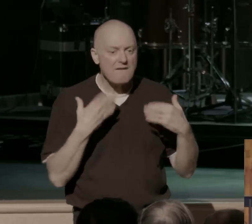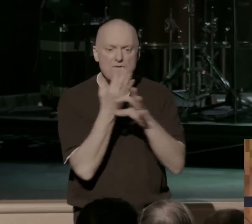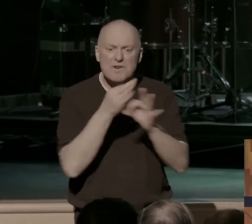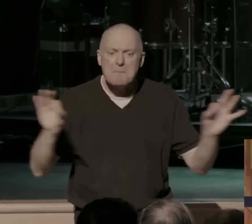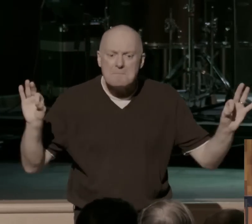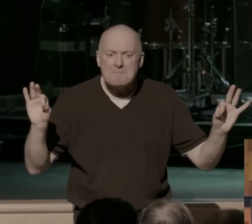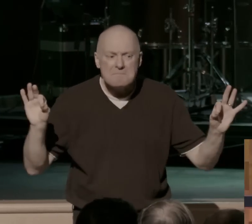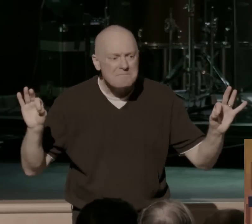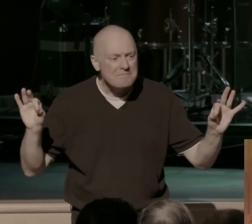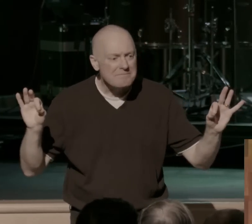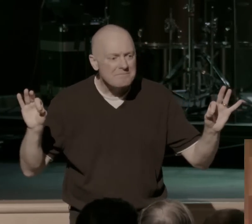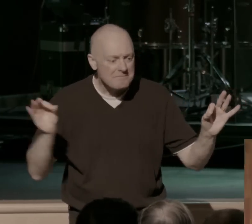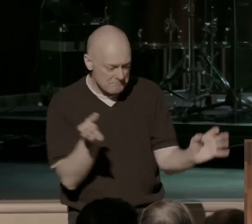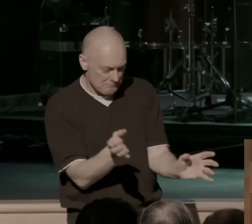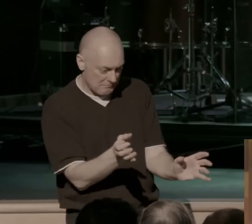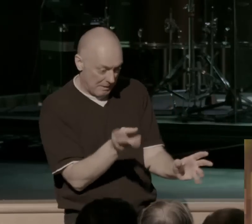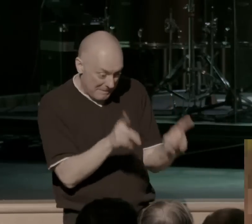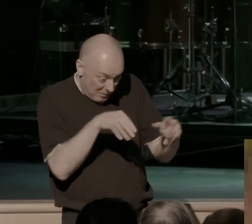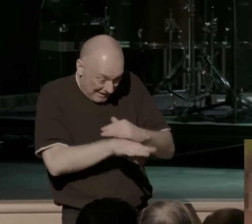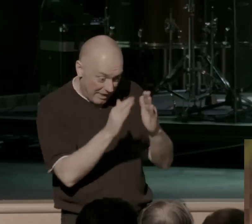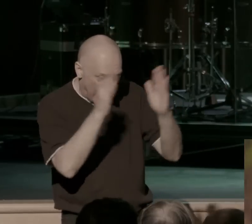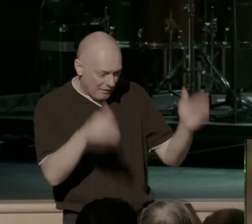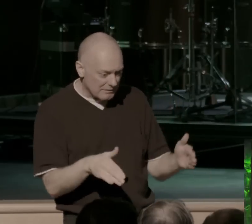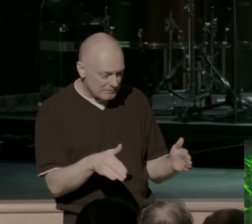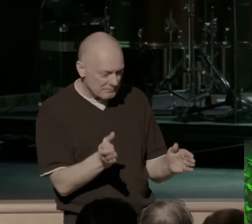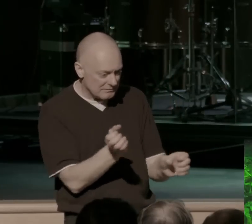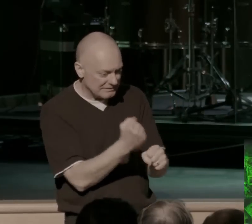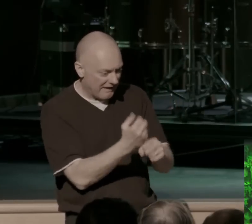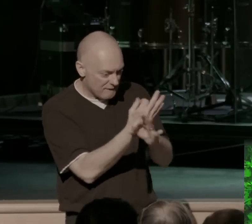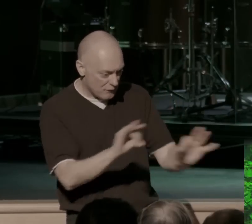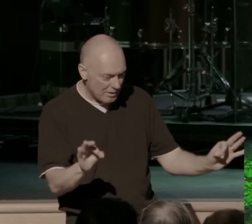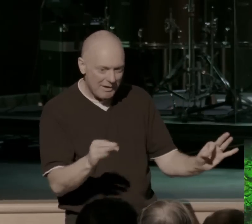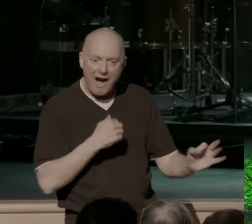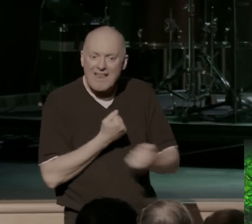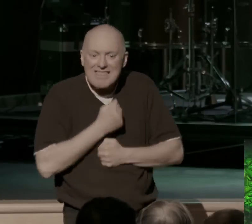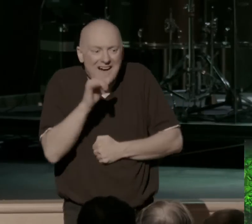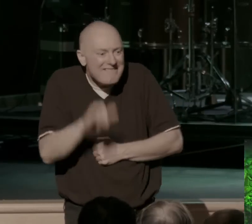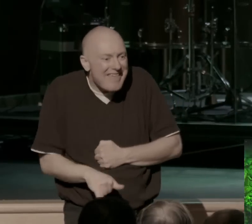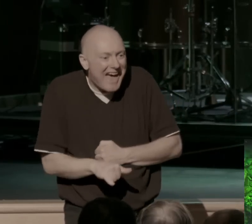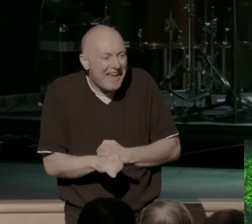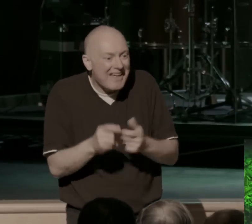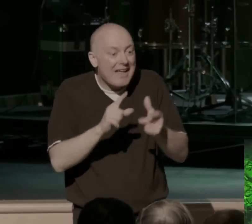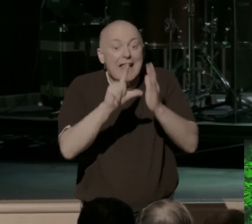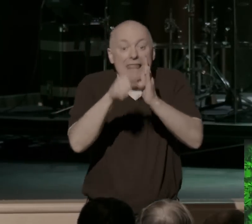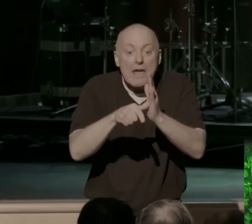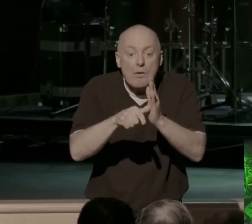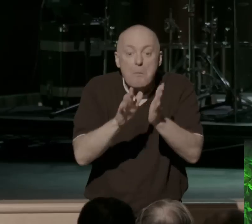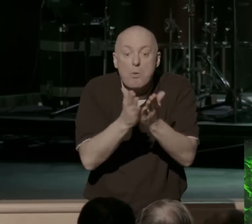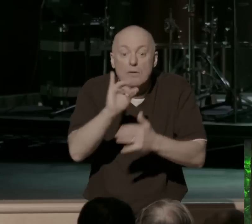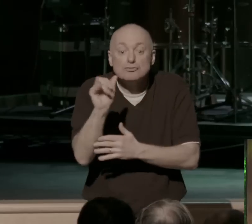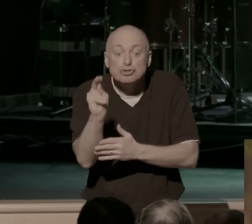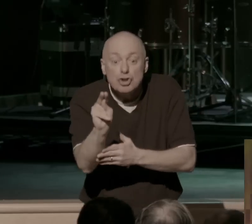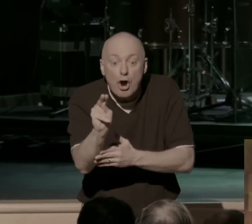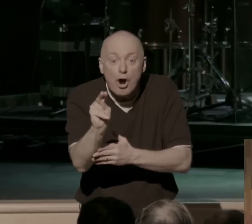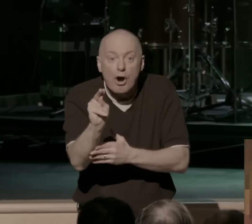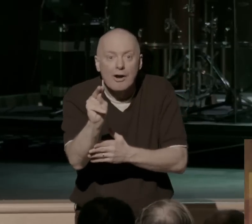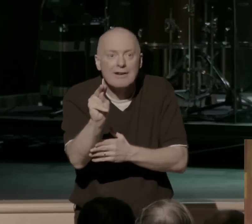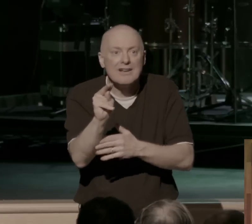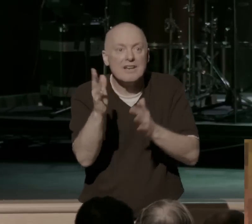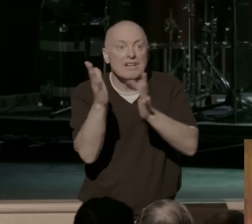They were set free. I love it. Because here, when we get to the book of John we're in right now, we get to the book of John when Jesus first shows up on the